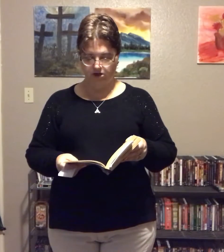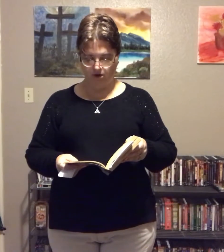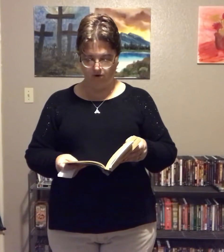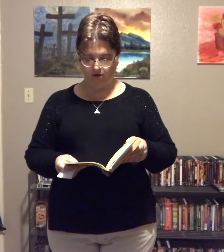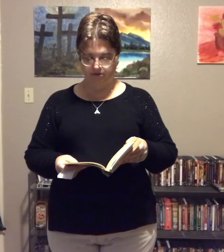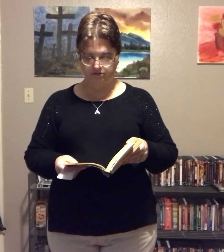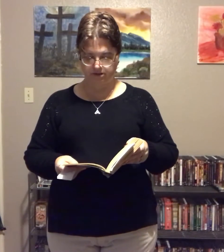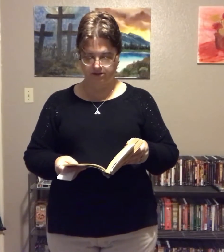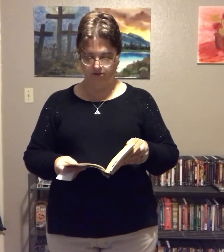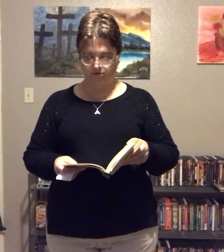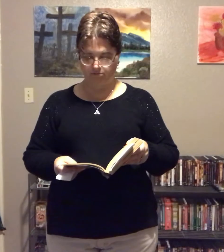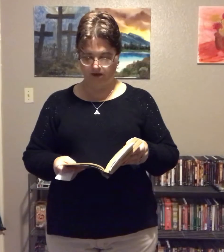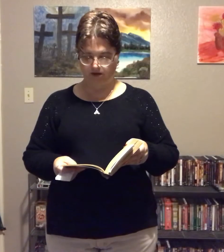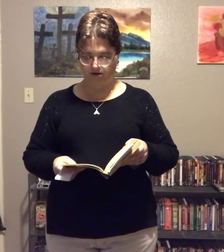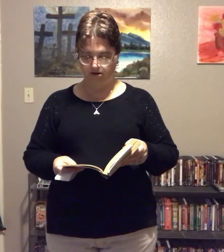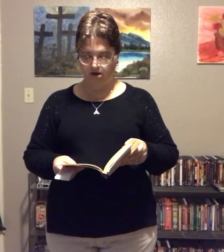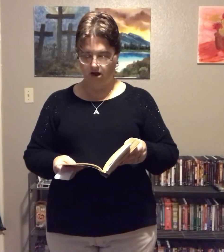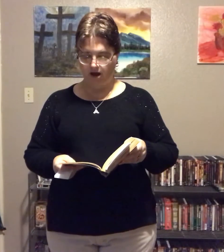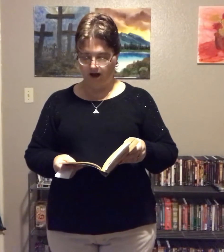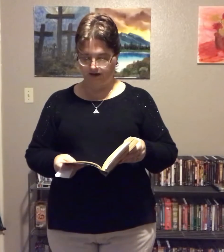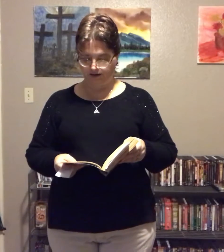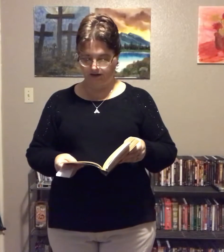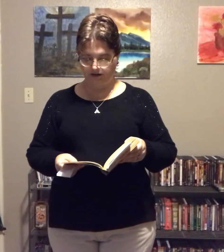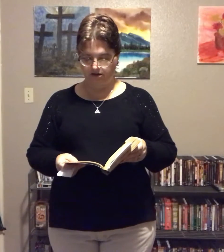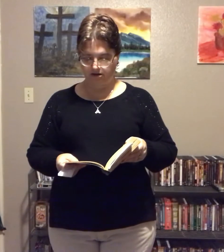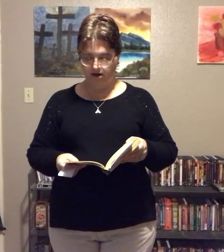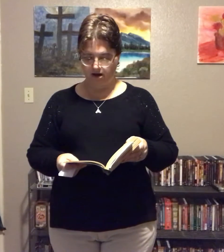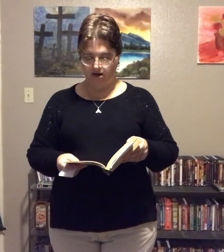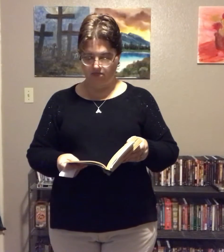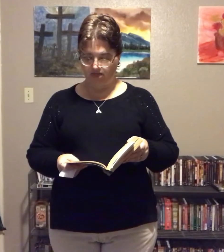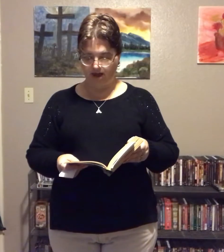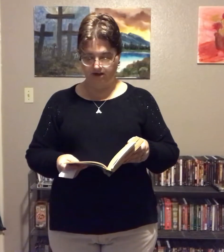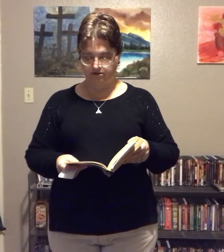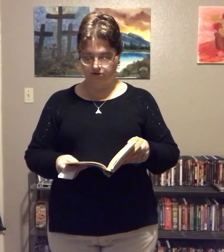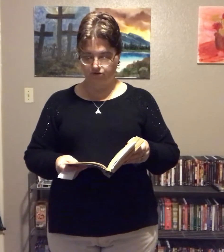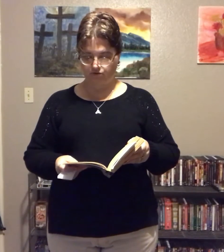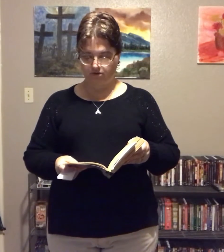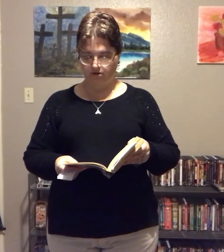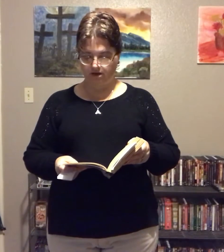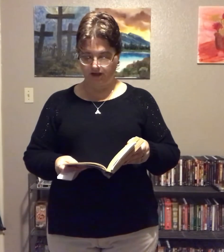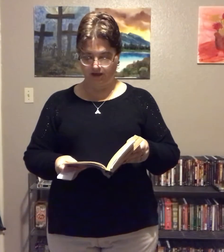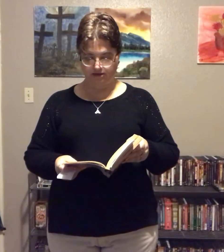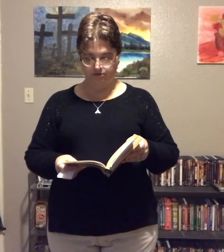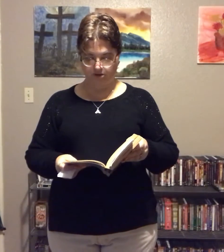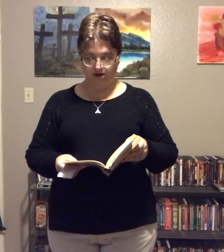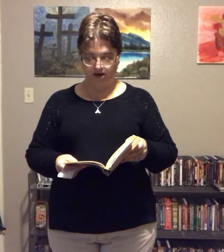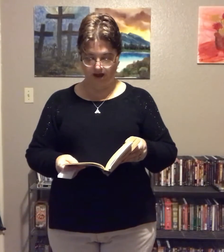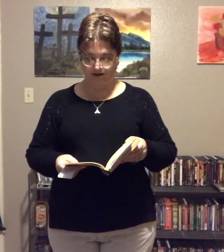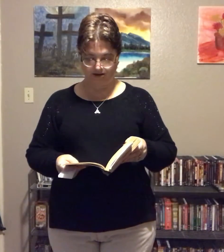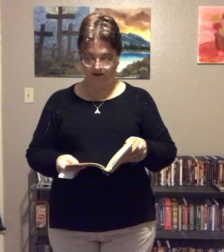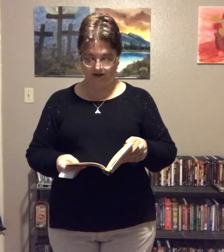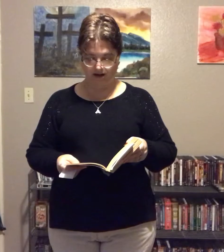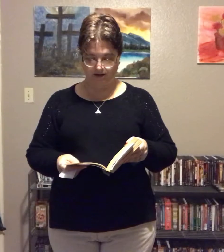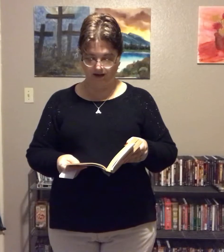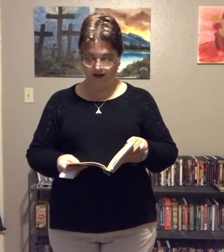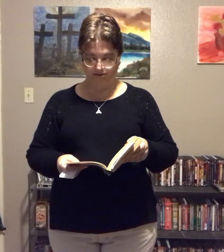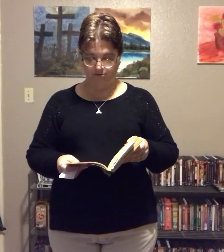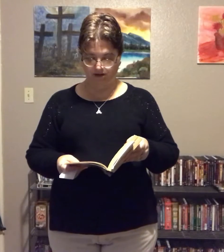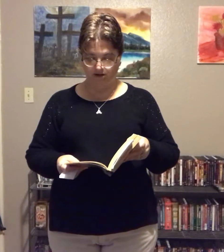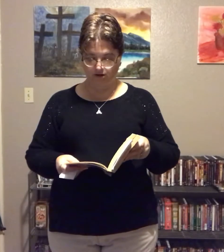Go home and spend time with me. I did it. That is a jewel. And guess what? I did not gain an ounce by not